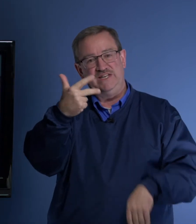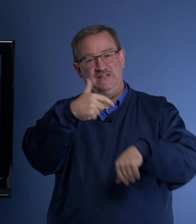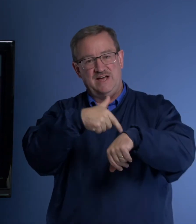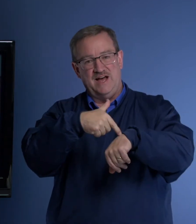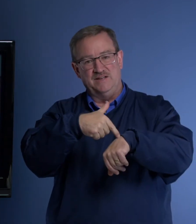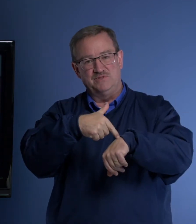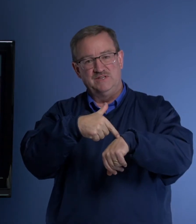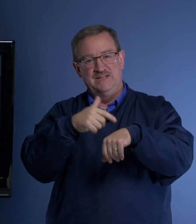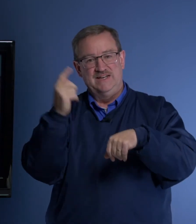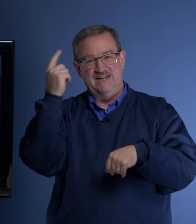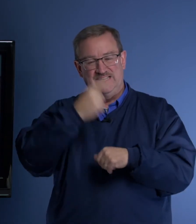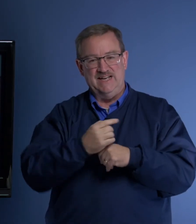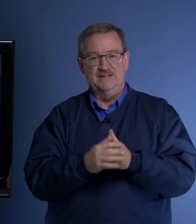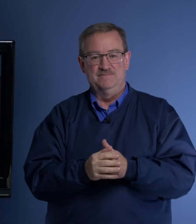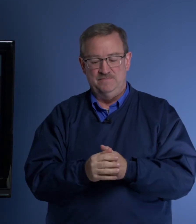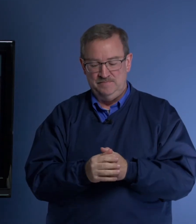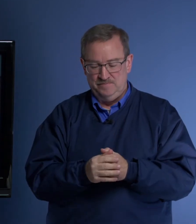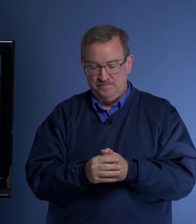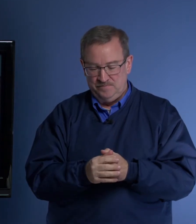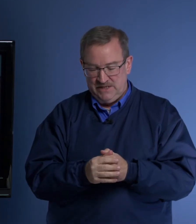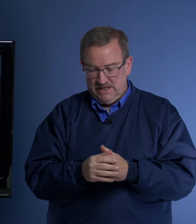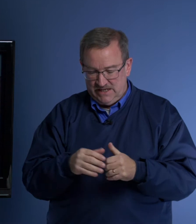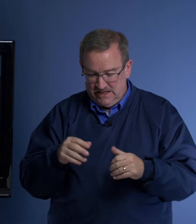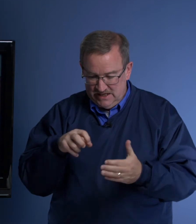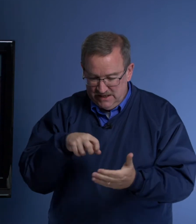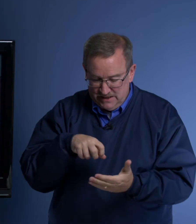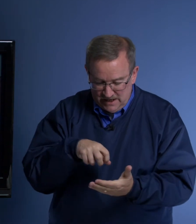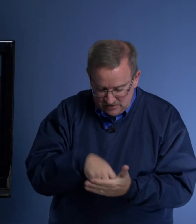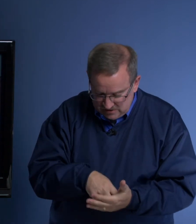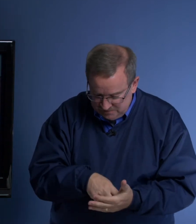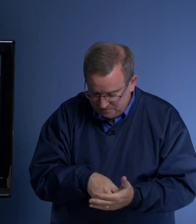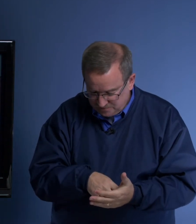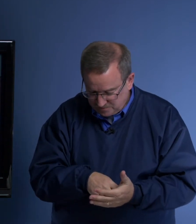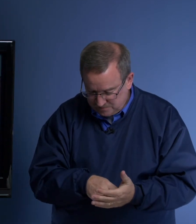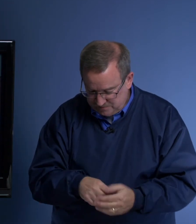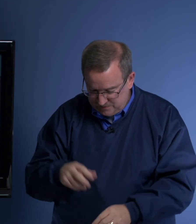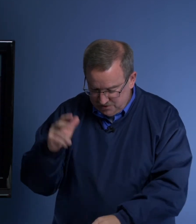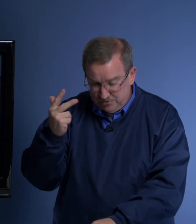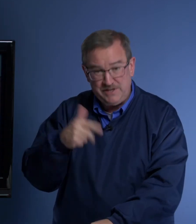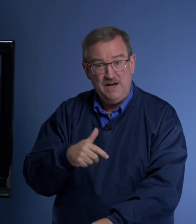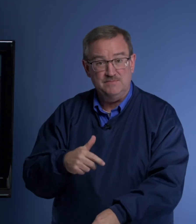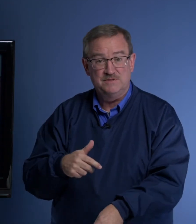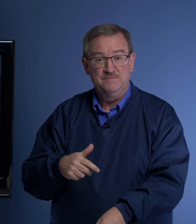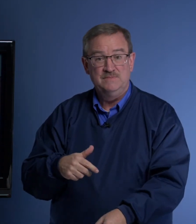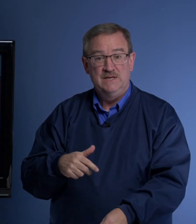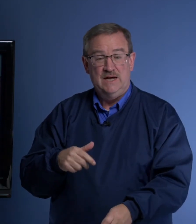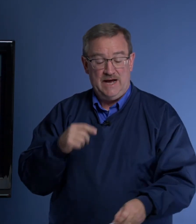times a day. He, he knelt three times. I